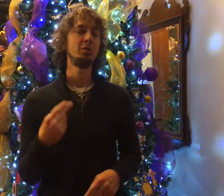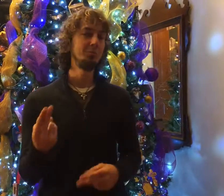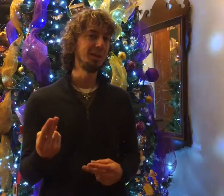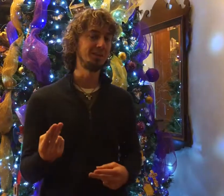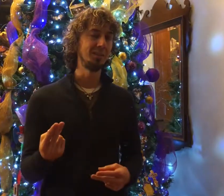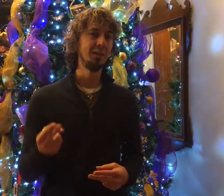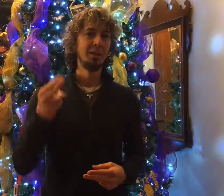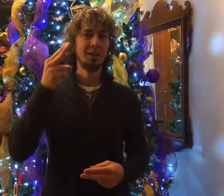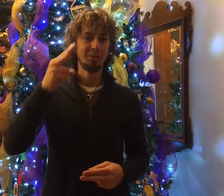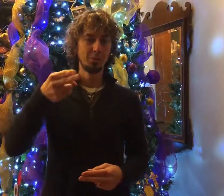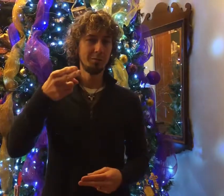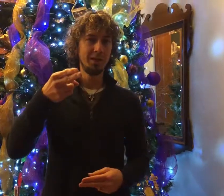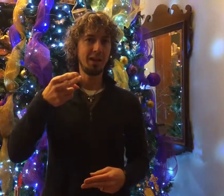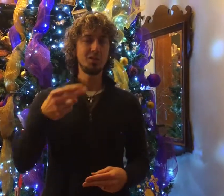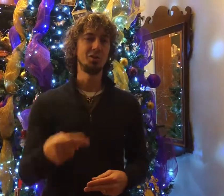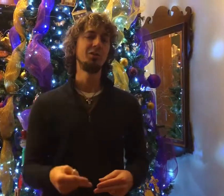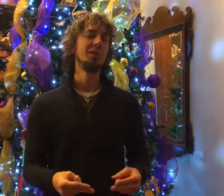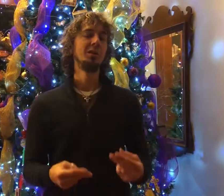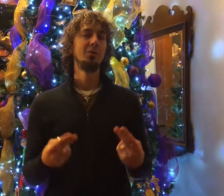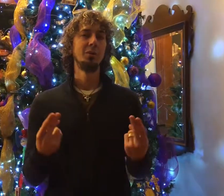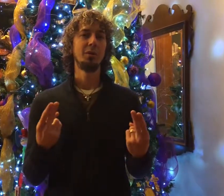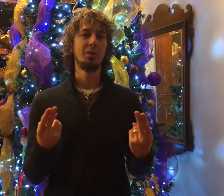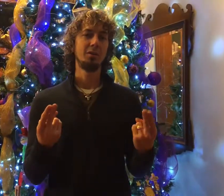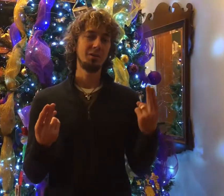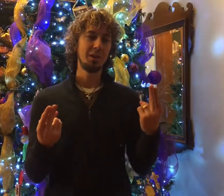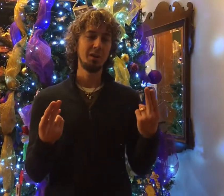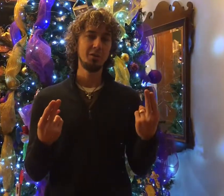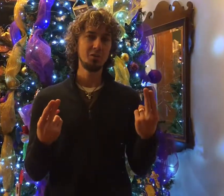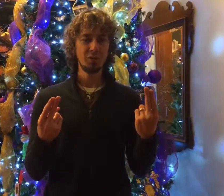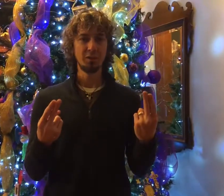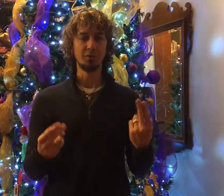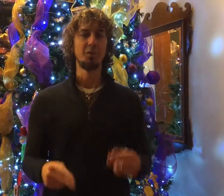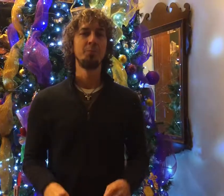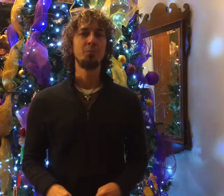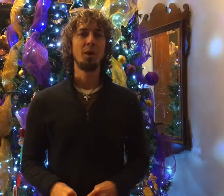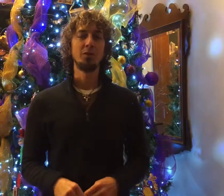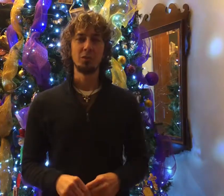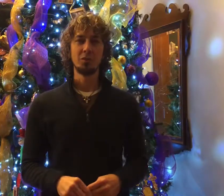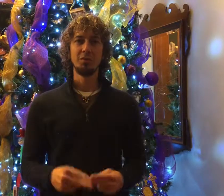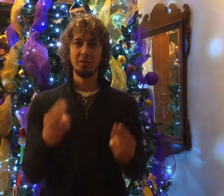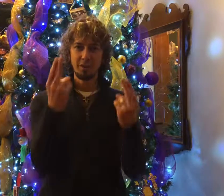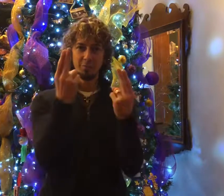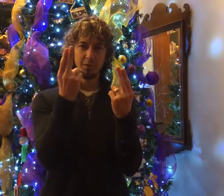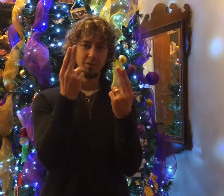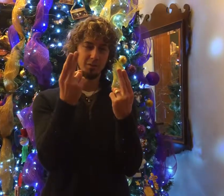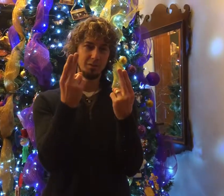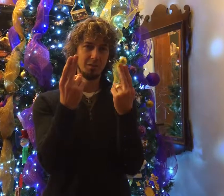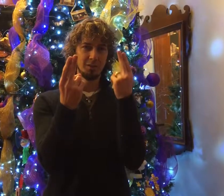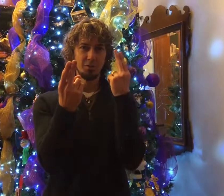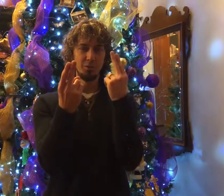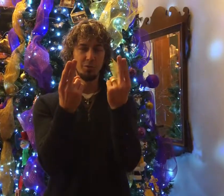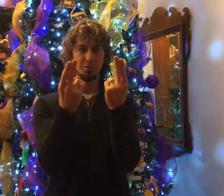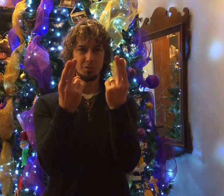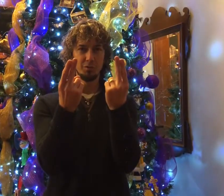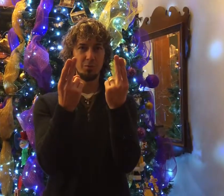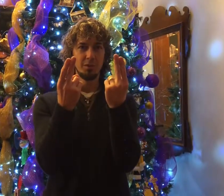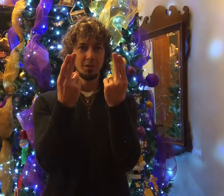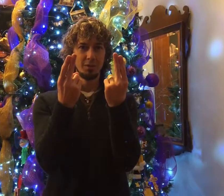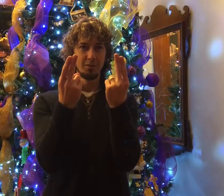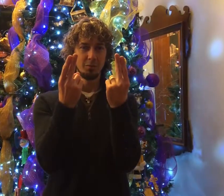humility. So we're going to make H's with our sign language fingers. That's also convenient because it's 2 and 2, so